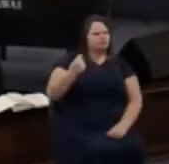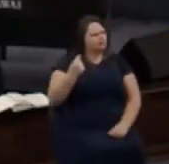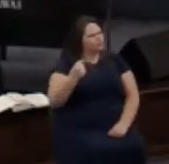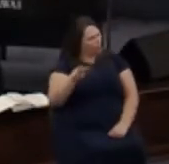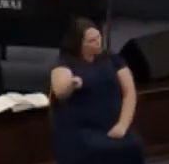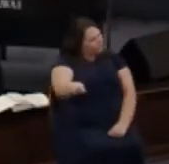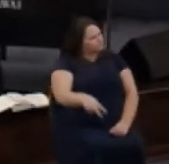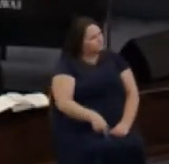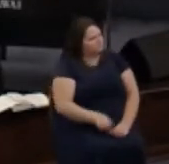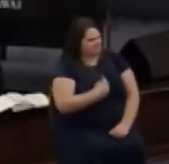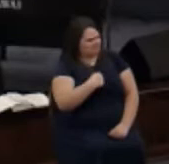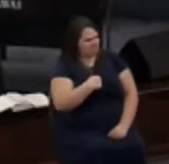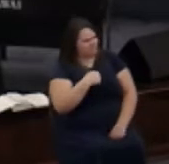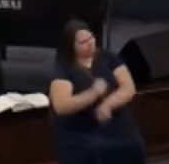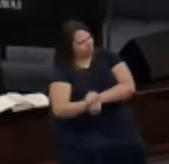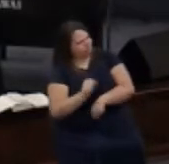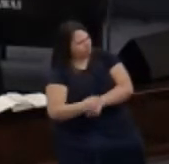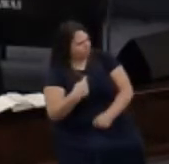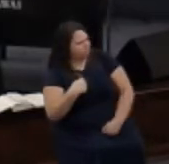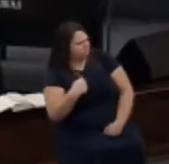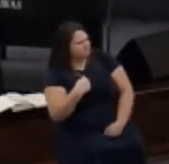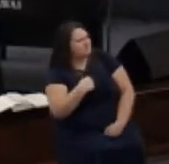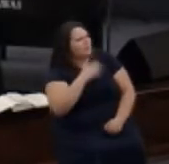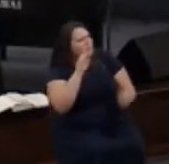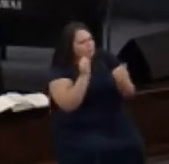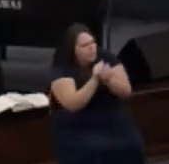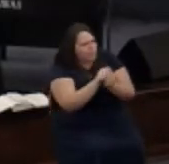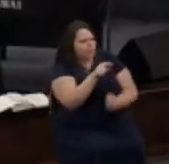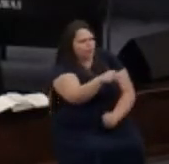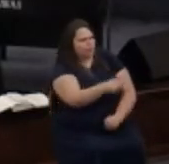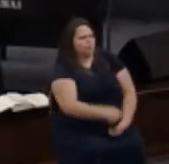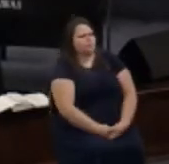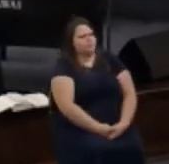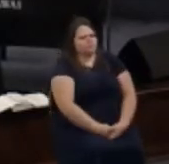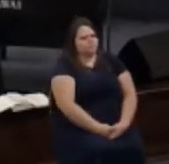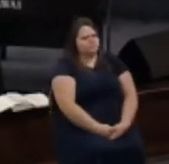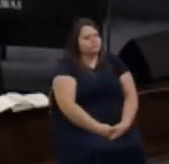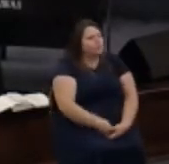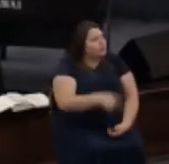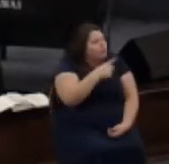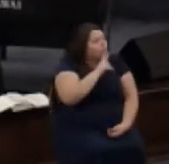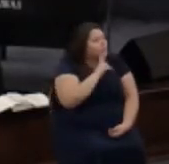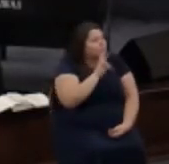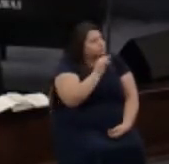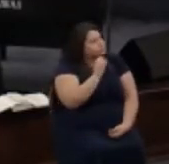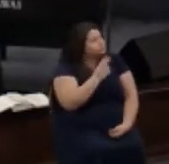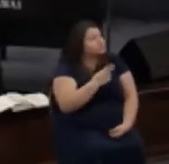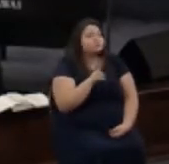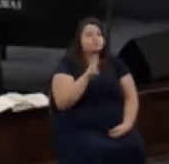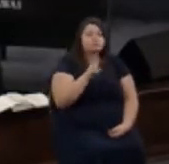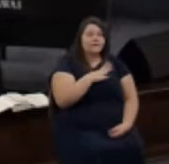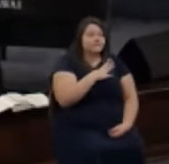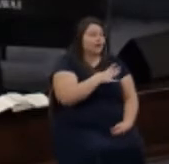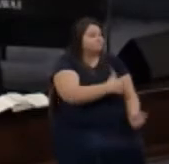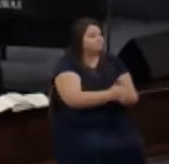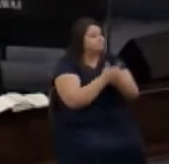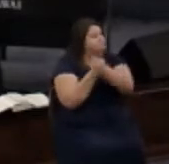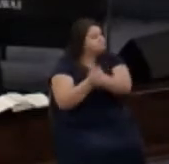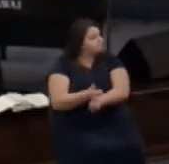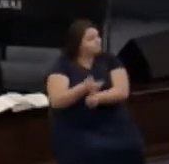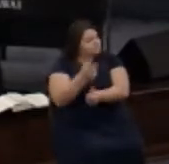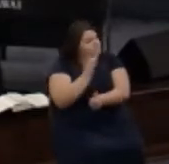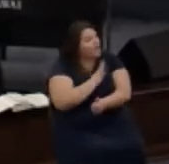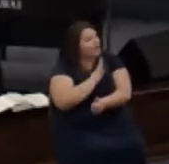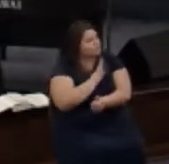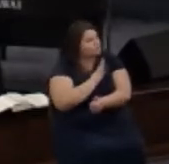because I'm going to do the work and I'm going to be with you so the people of Judah did what any follower of God would do after that